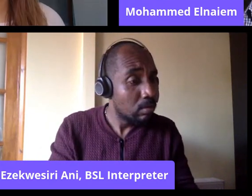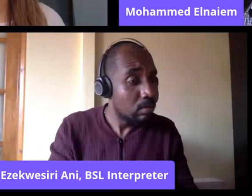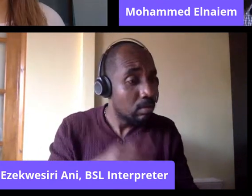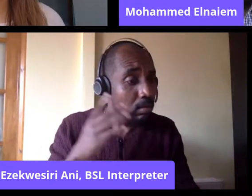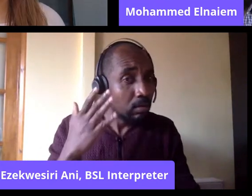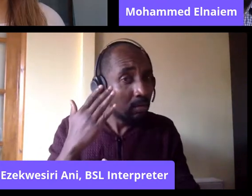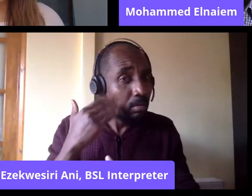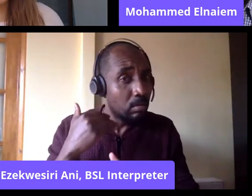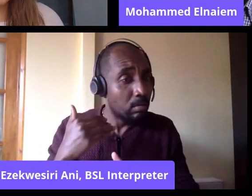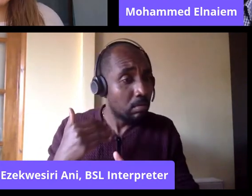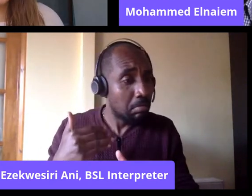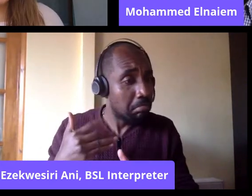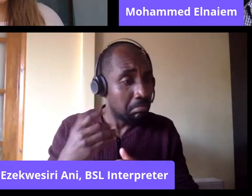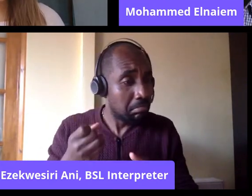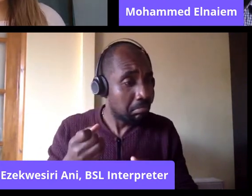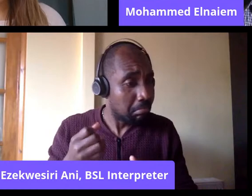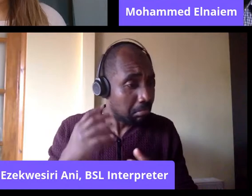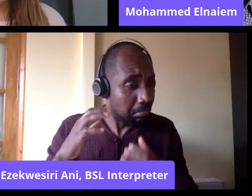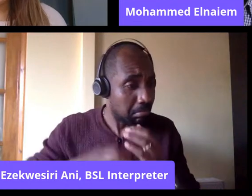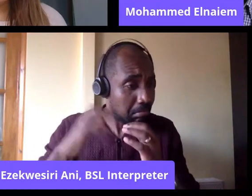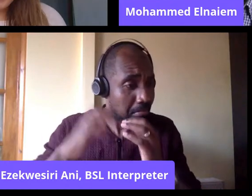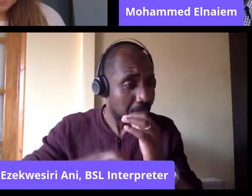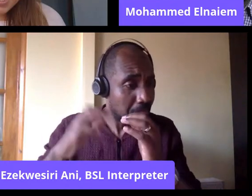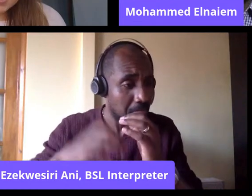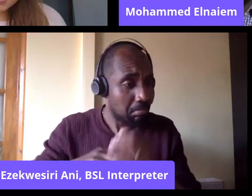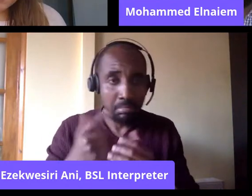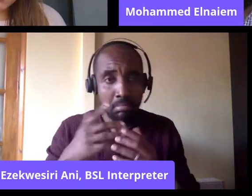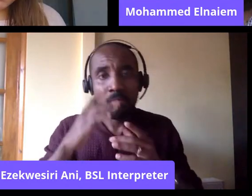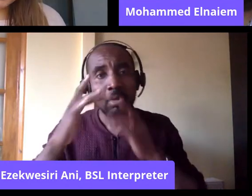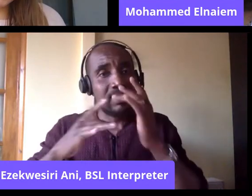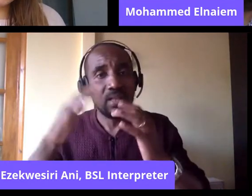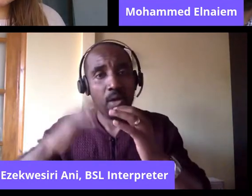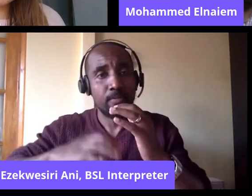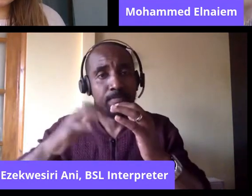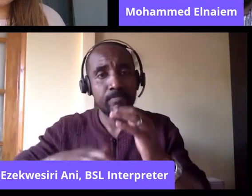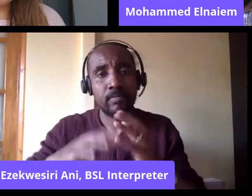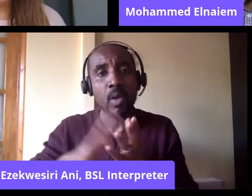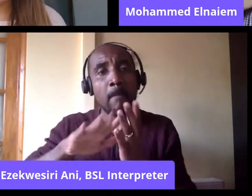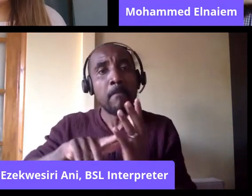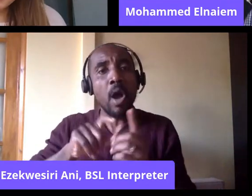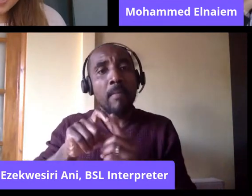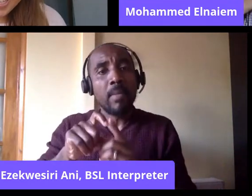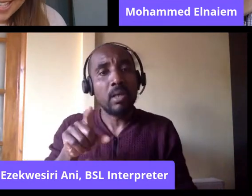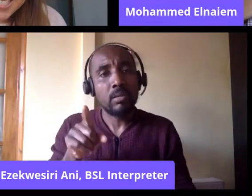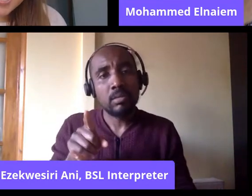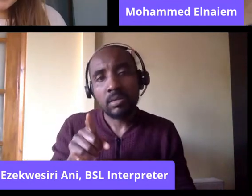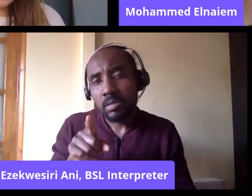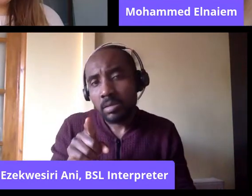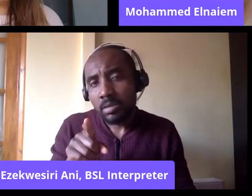and anti-traumatic protests in 2014. Um, Mohamed is going to be talking about, um,